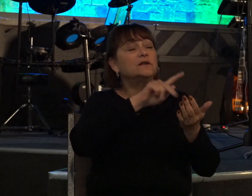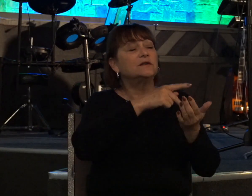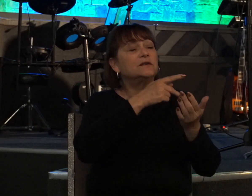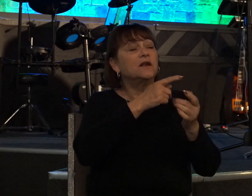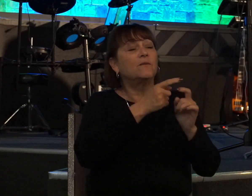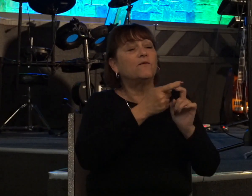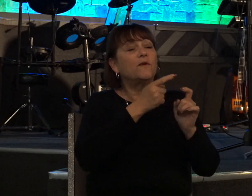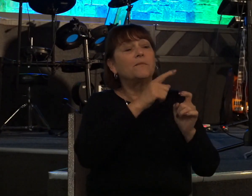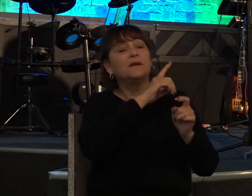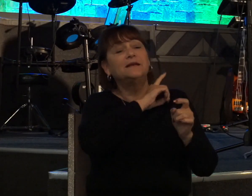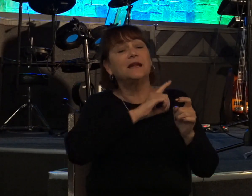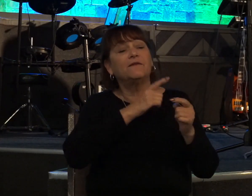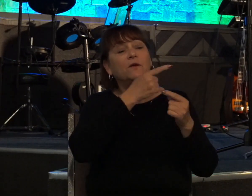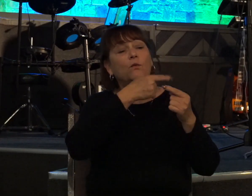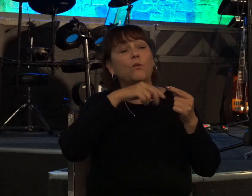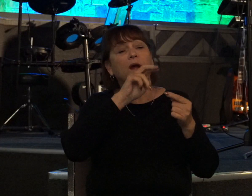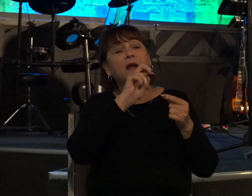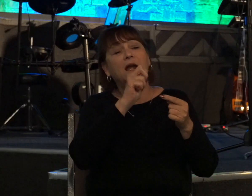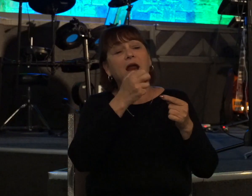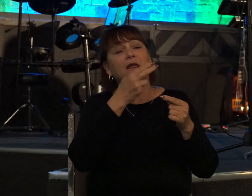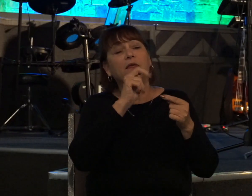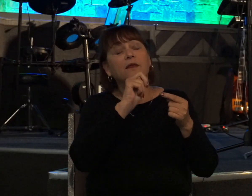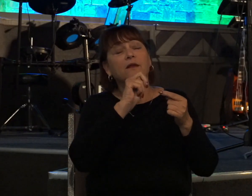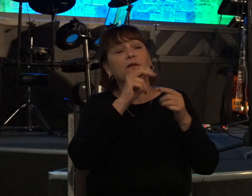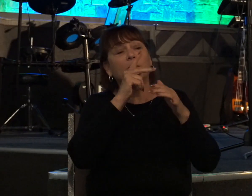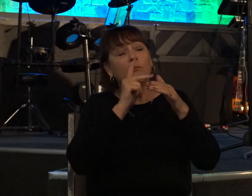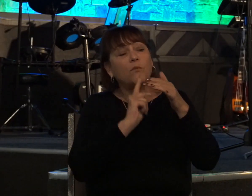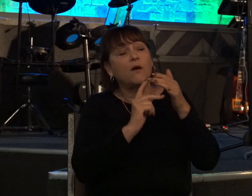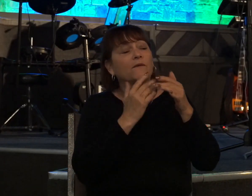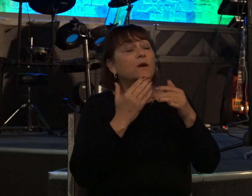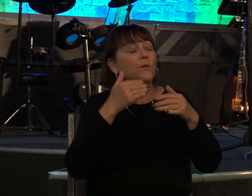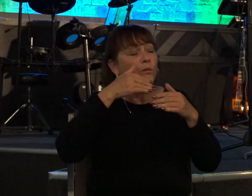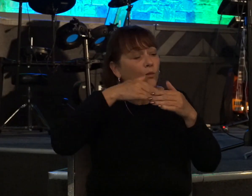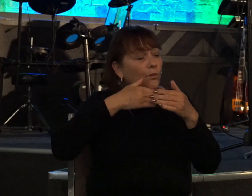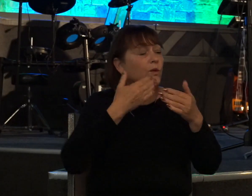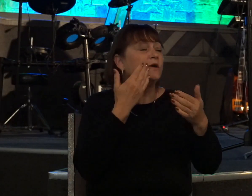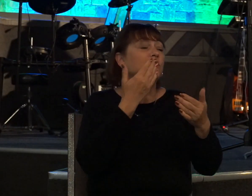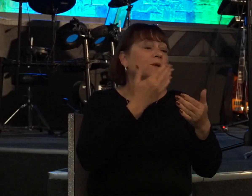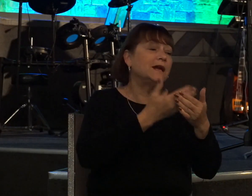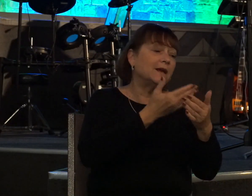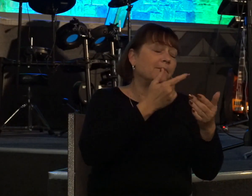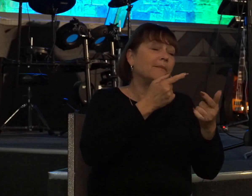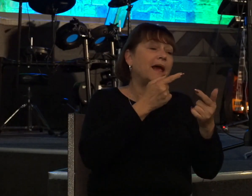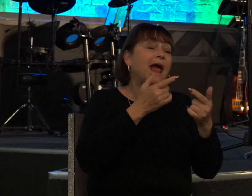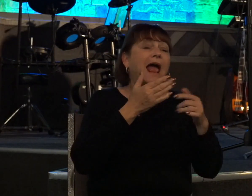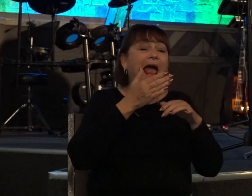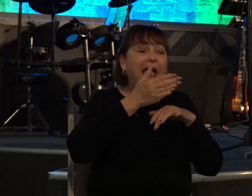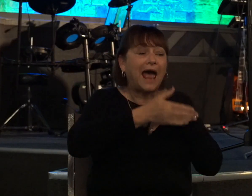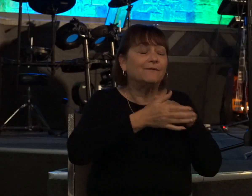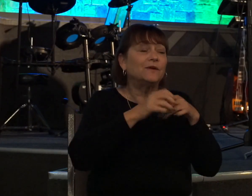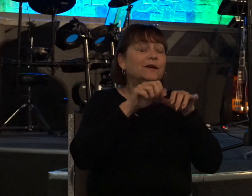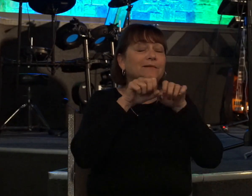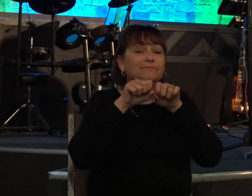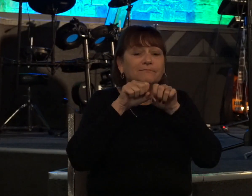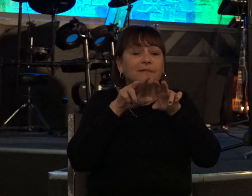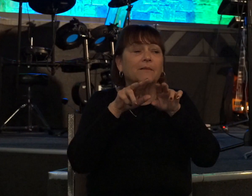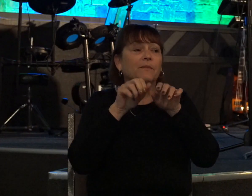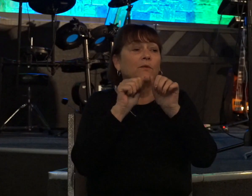Nathan the prophet went to him after he had gone into Bathsheba David wrote this right